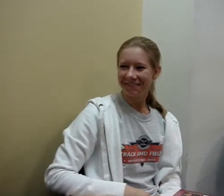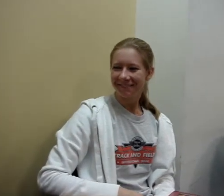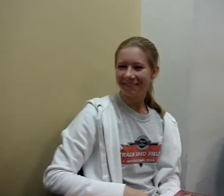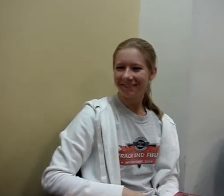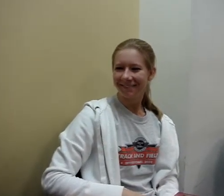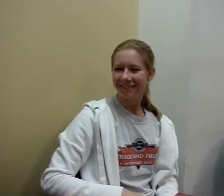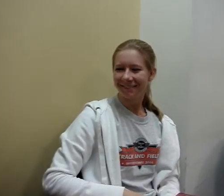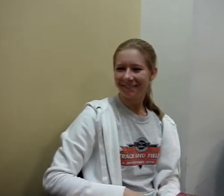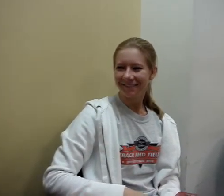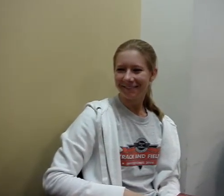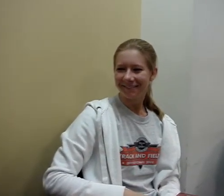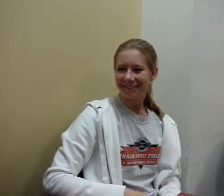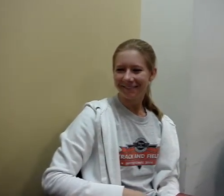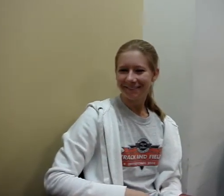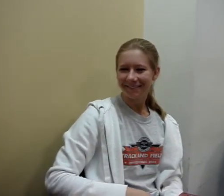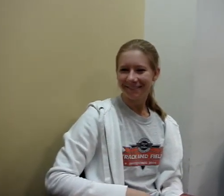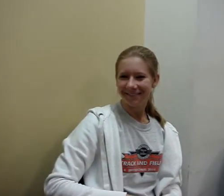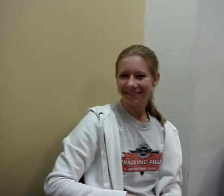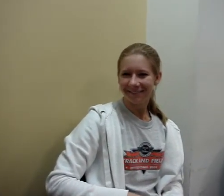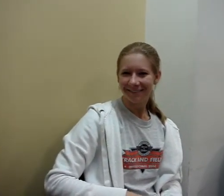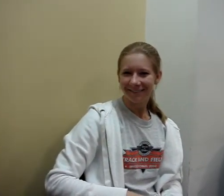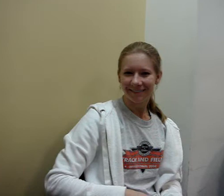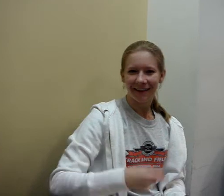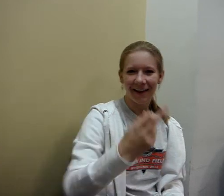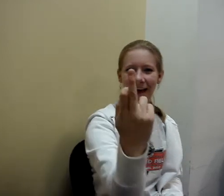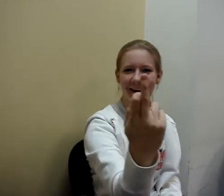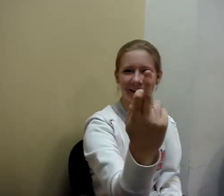And that is? What is that? Cactus.